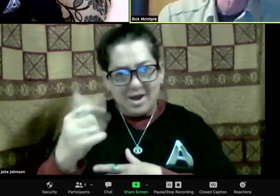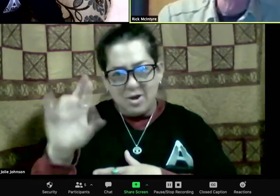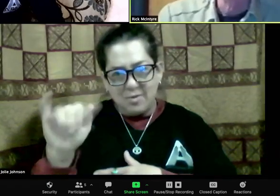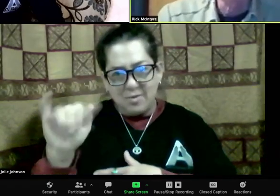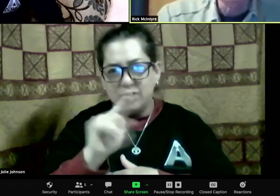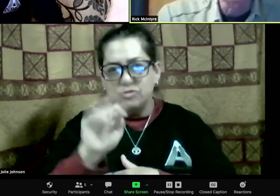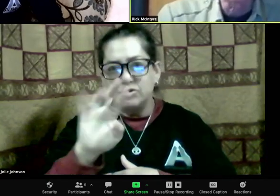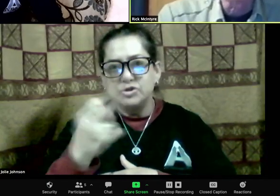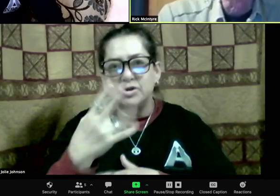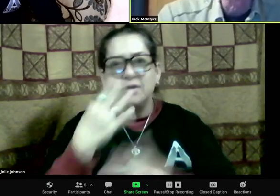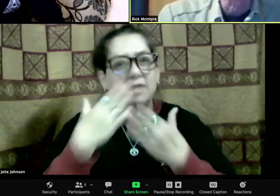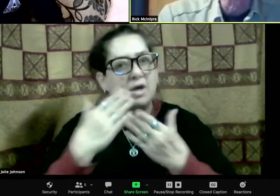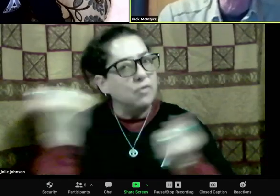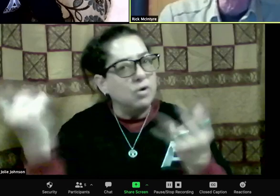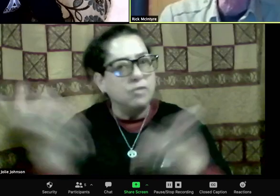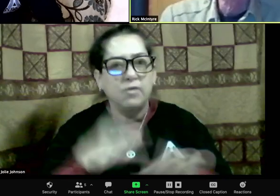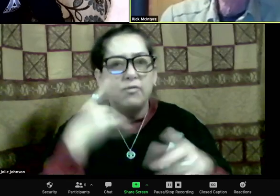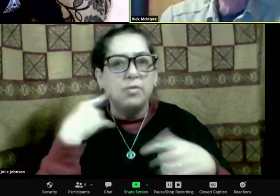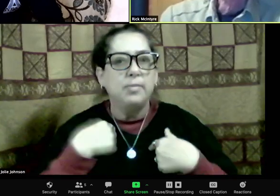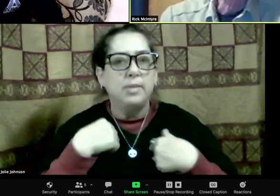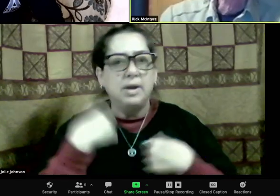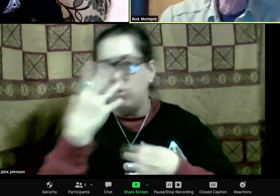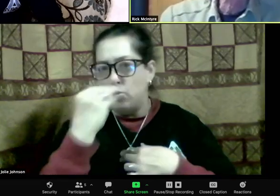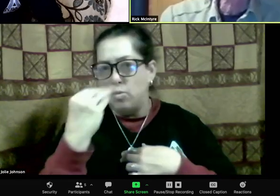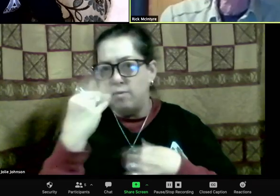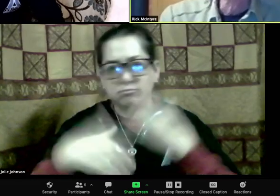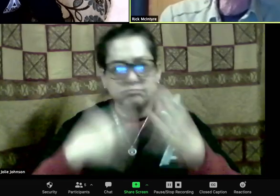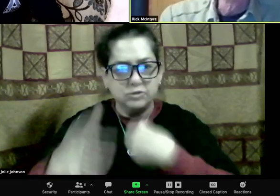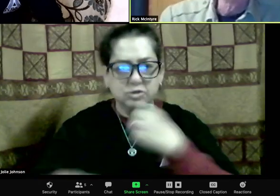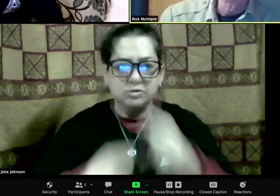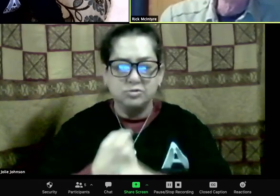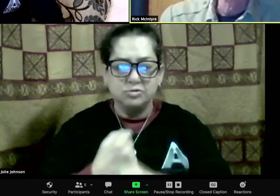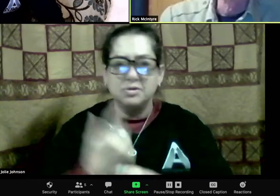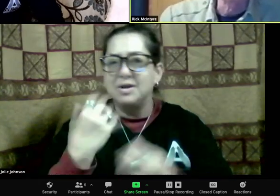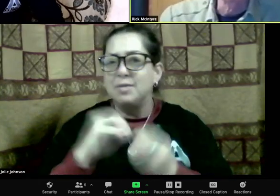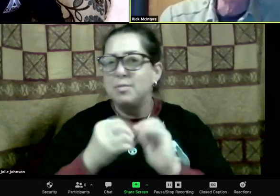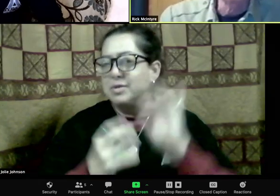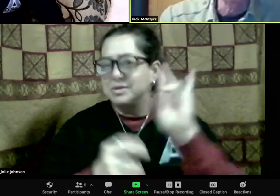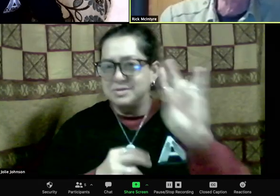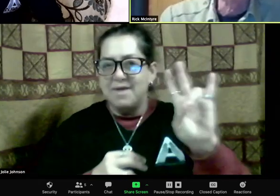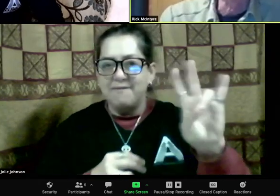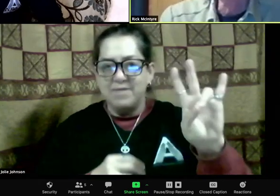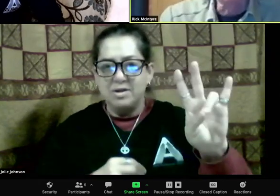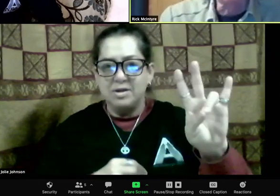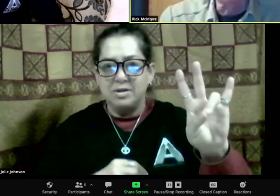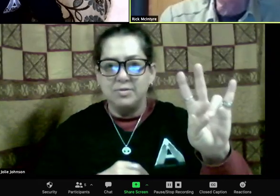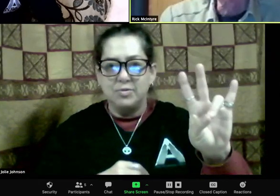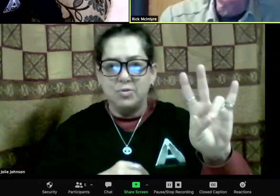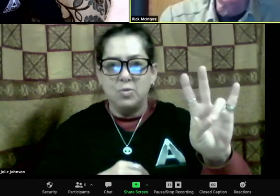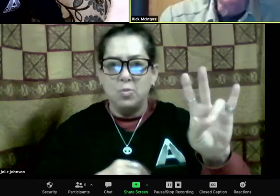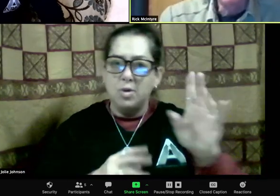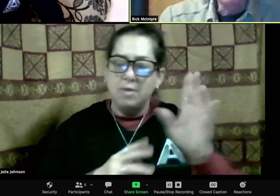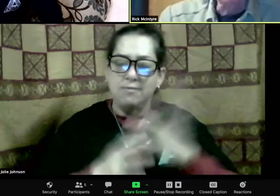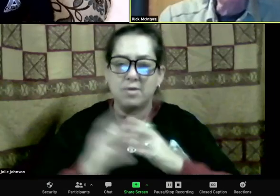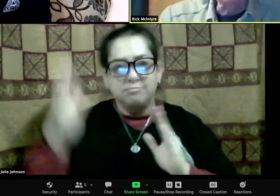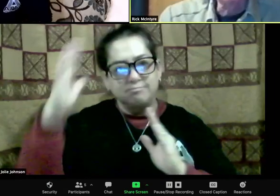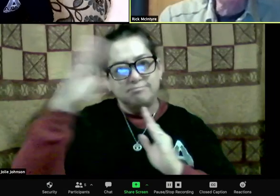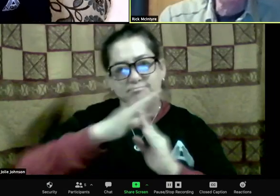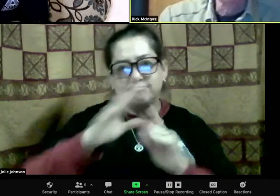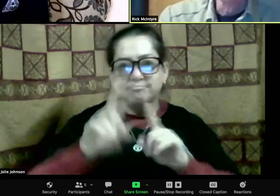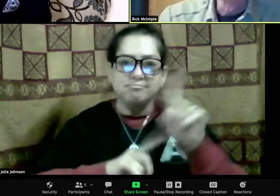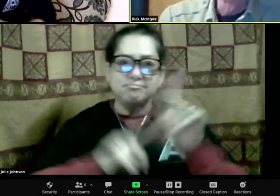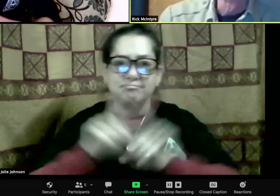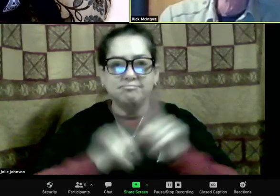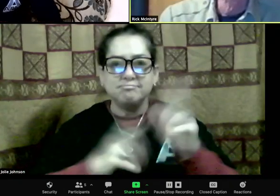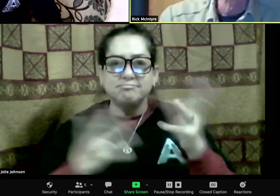through here. I can't see the TV, so I'm reading it to you. First of all, hey, Gary. I've known Gary since, I don't know, about 1994. So